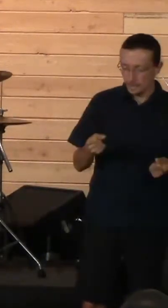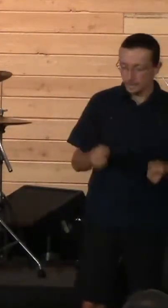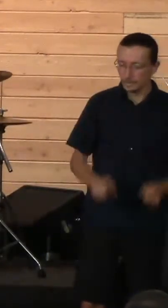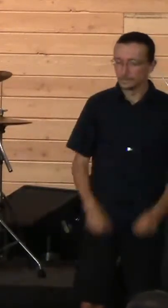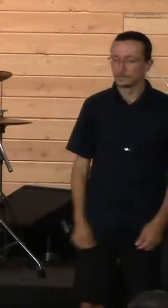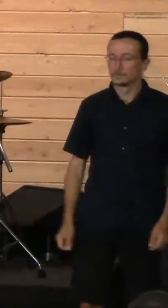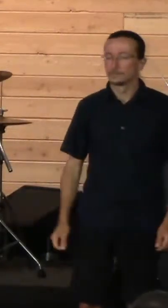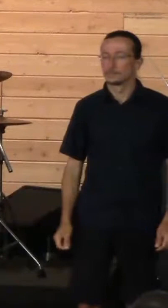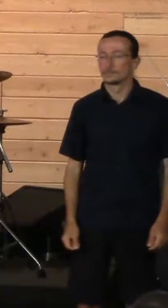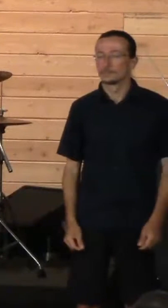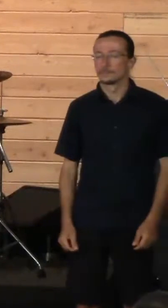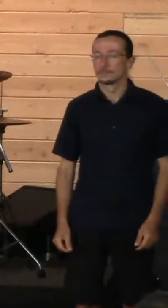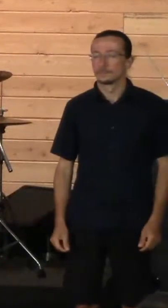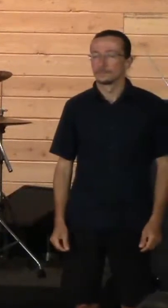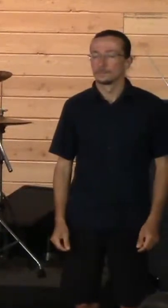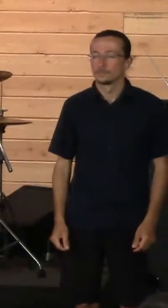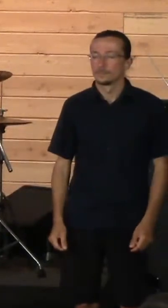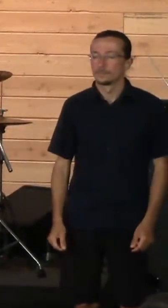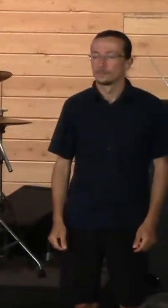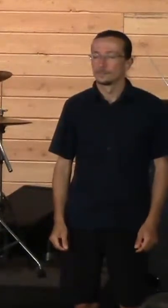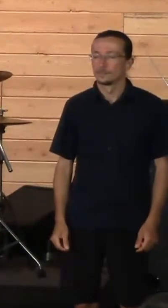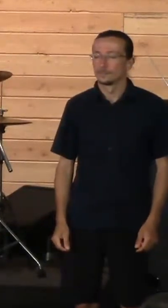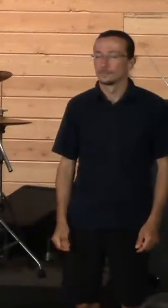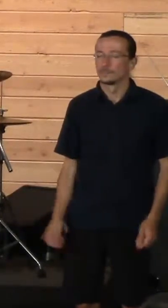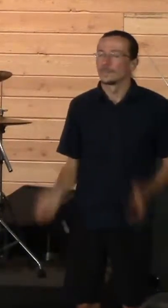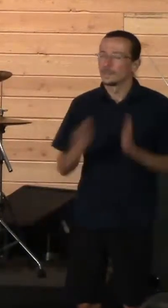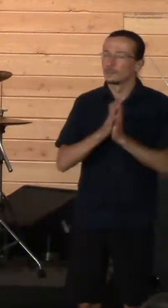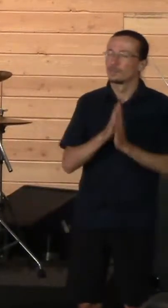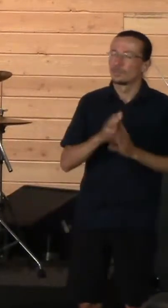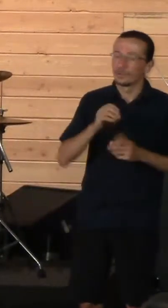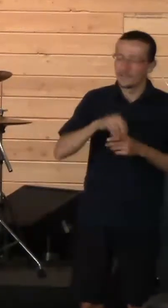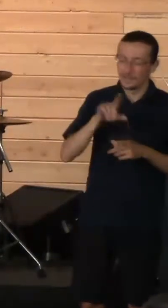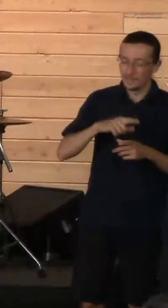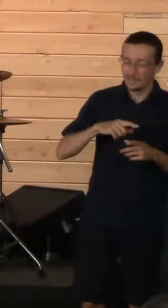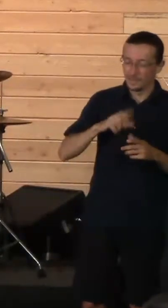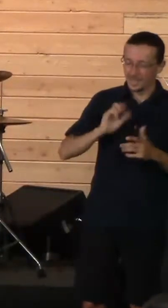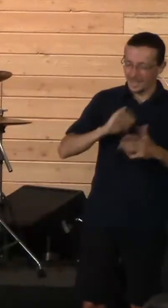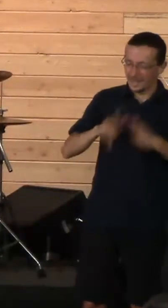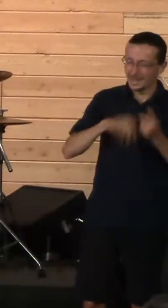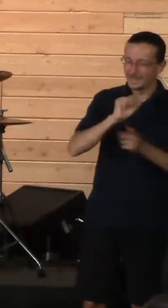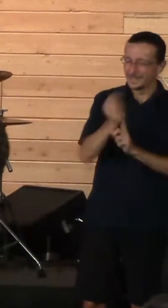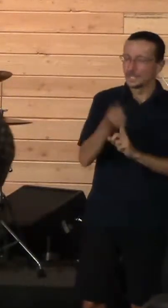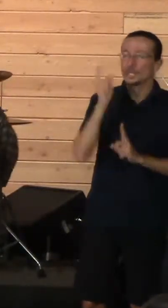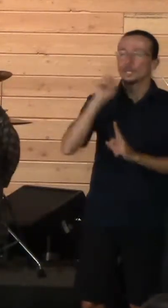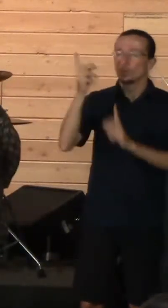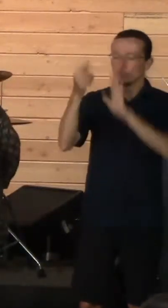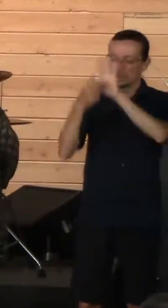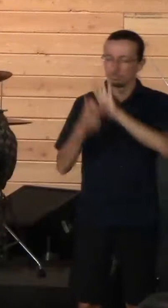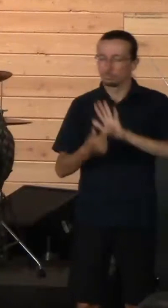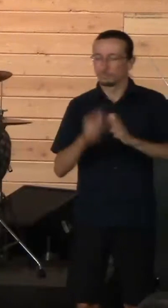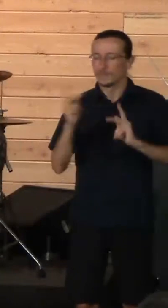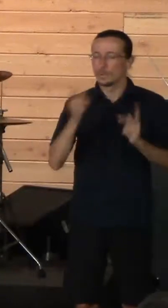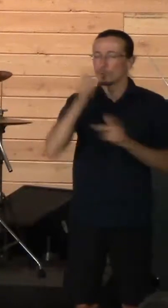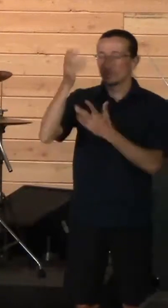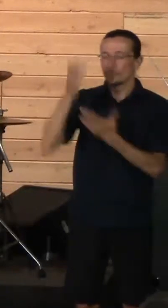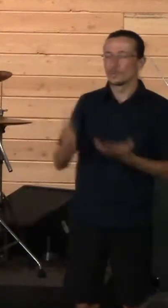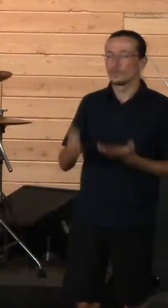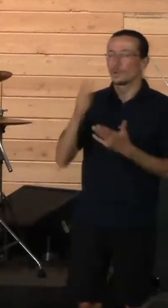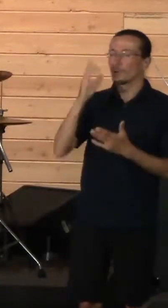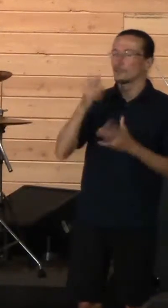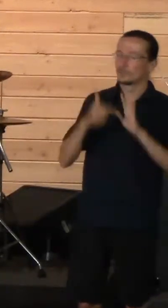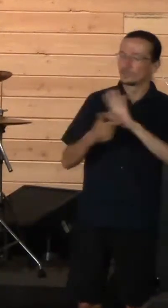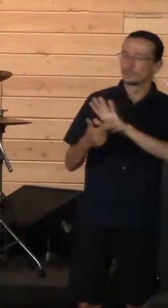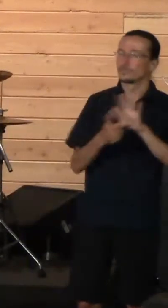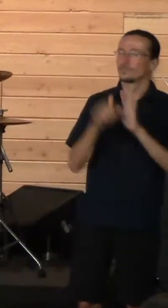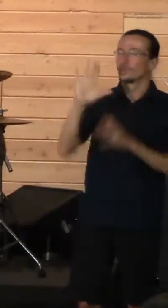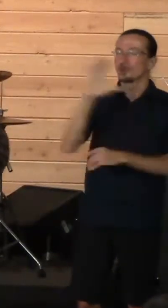And that you would show people who you are in those situations, who your character is, that you are faithful, God, and that